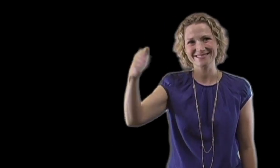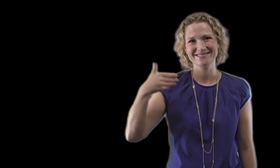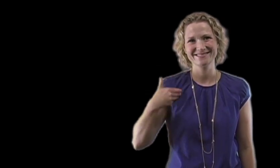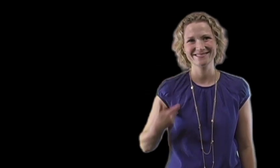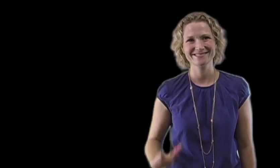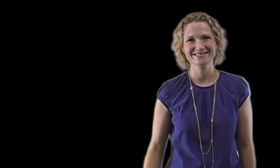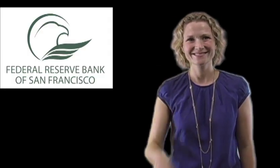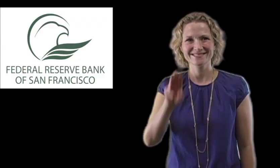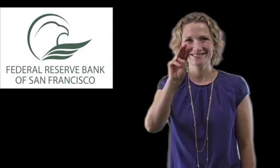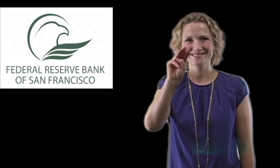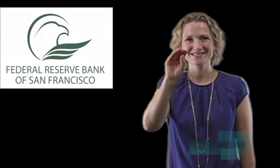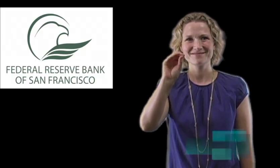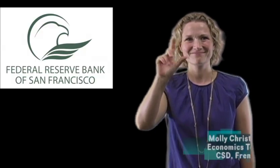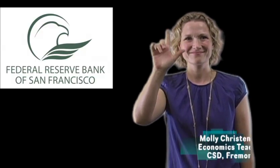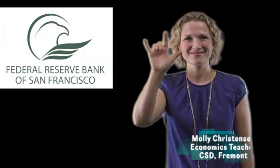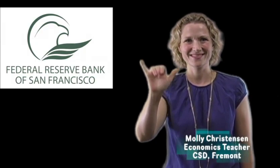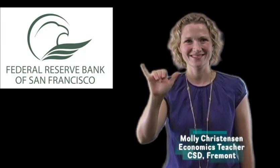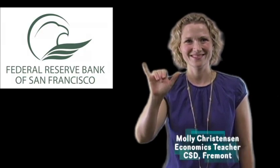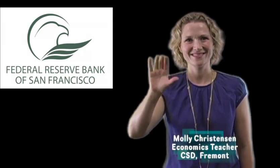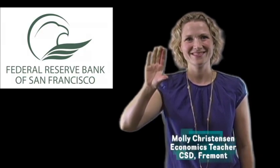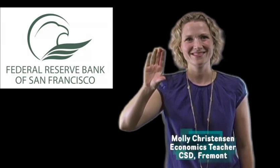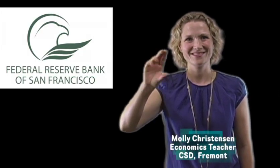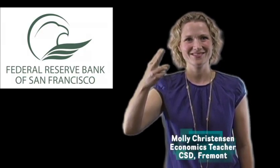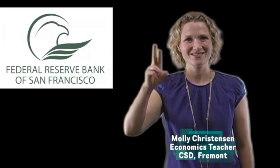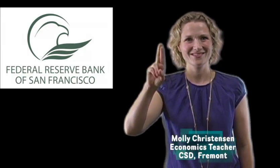Hello, my name is Molly Christensen.